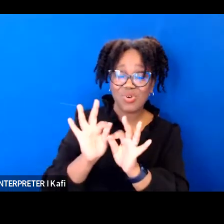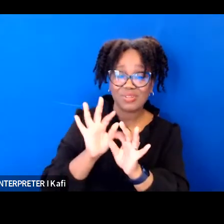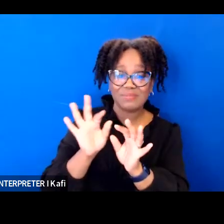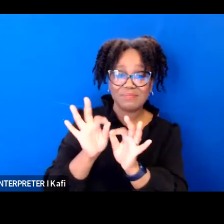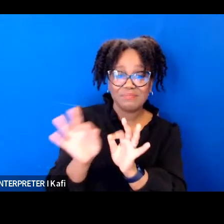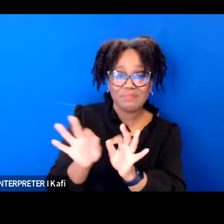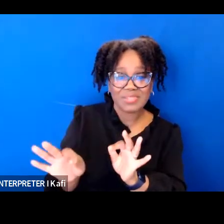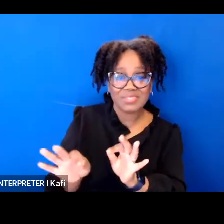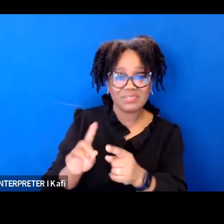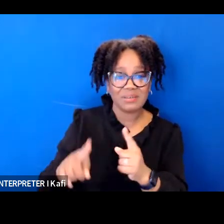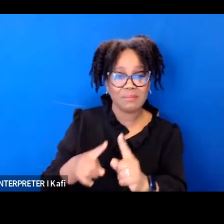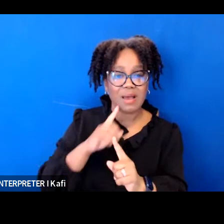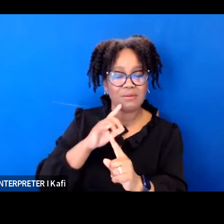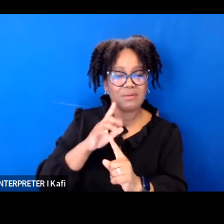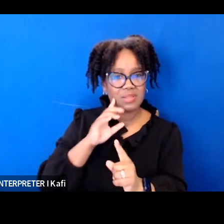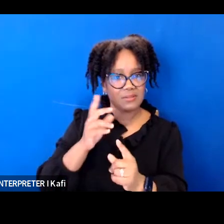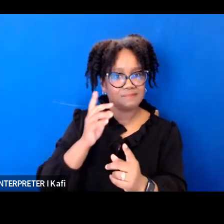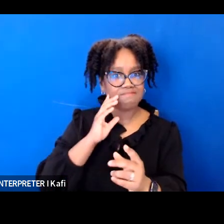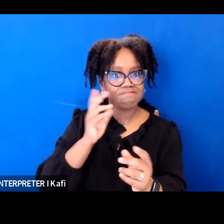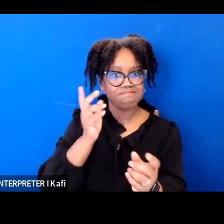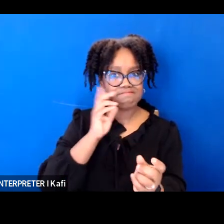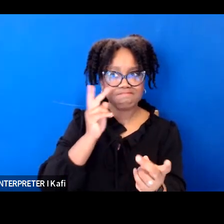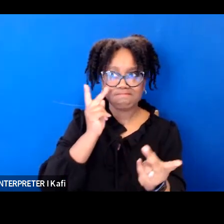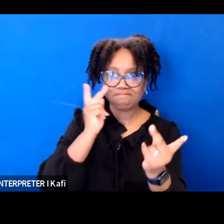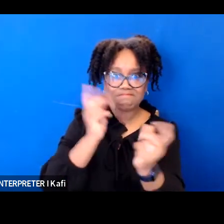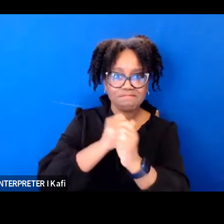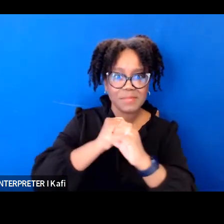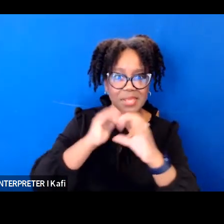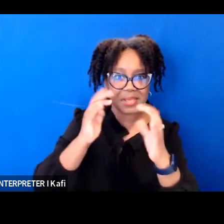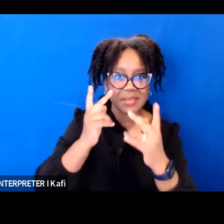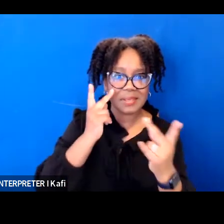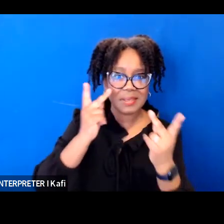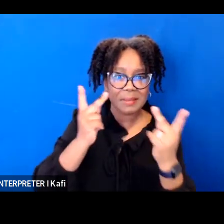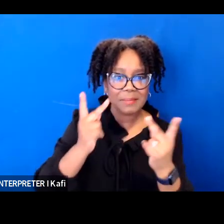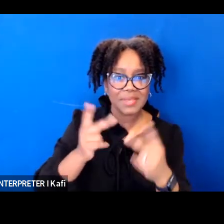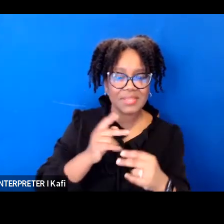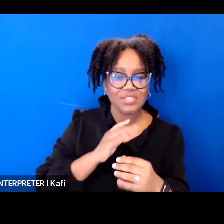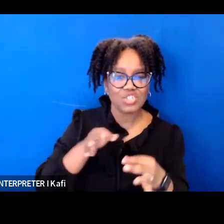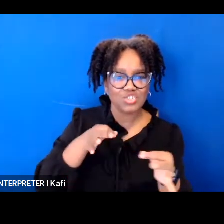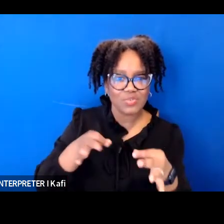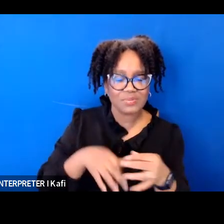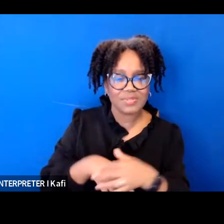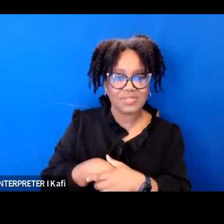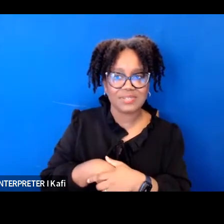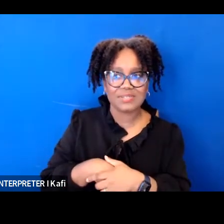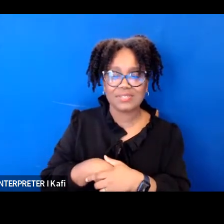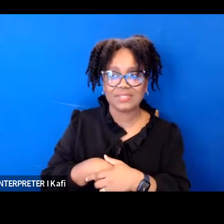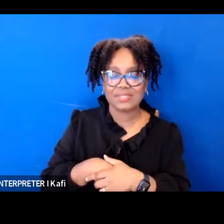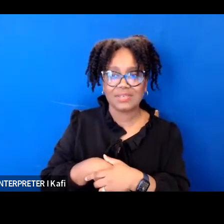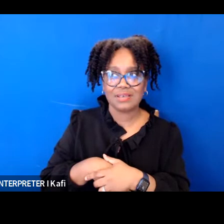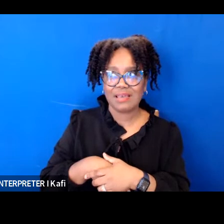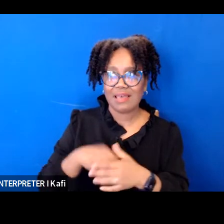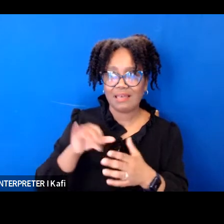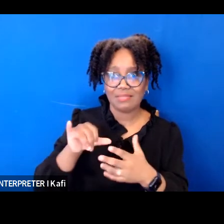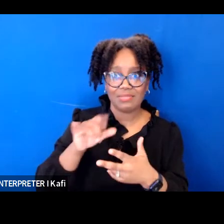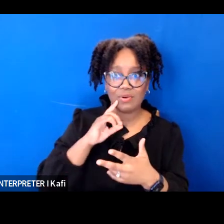and just your experiences and the cases you highlighted thank you so much i'm honestly starstruck and